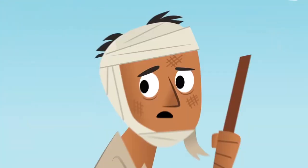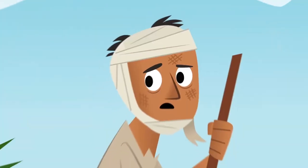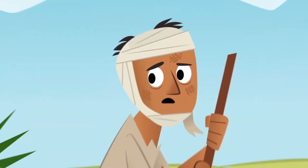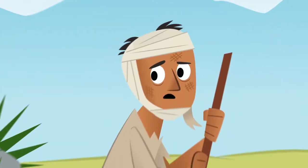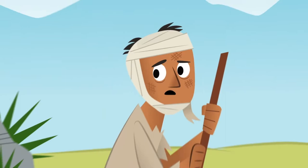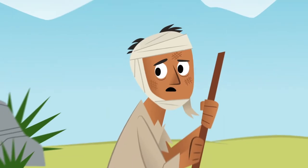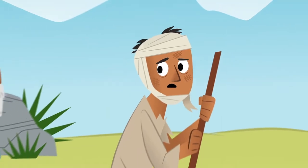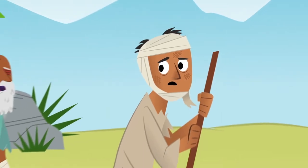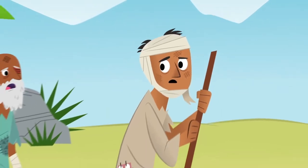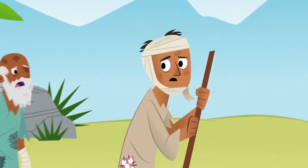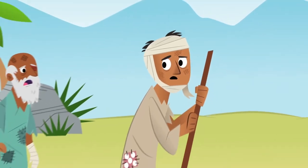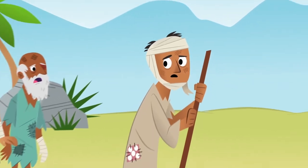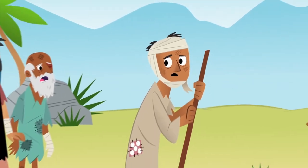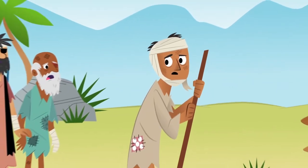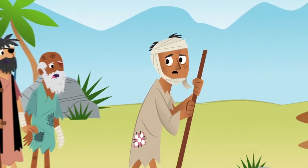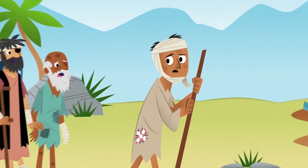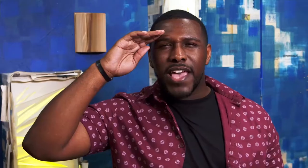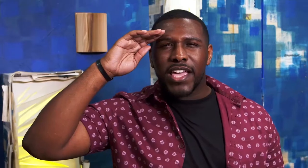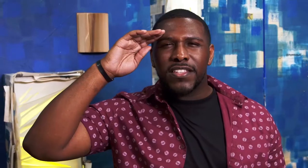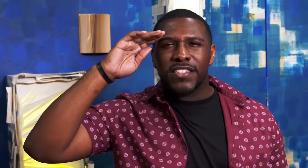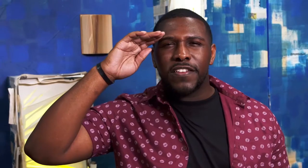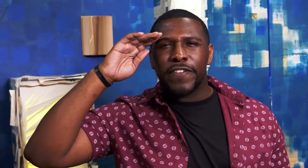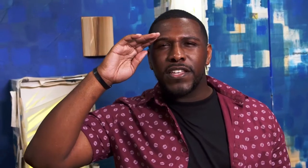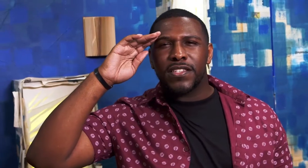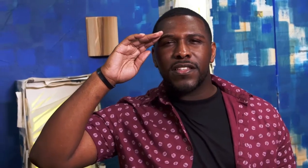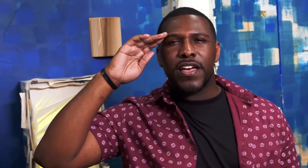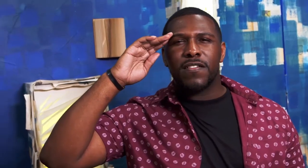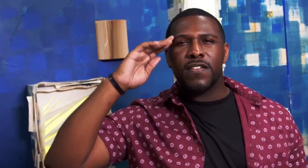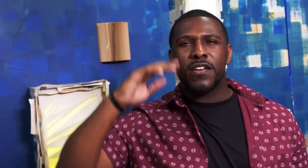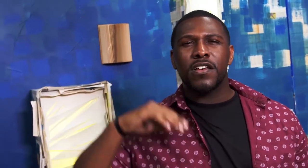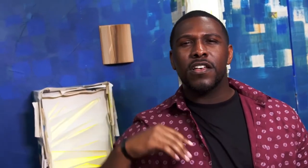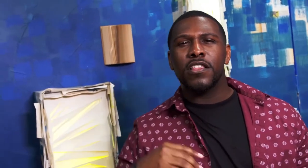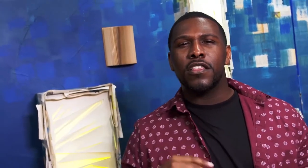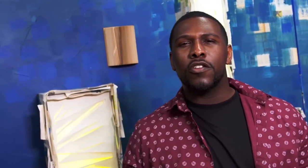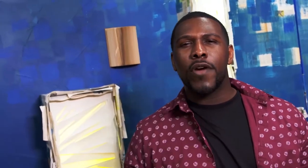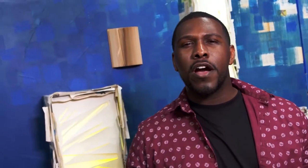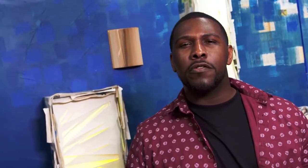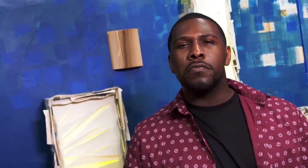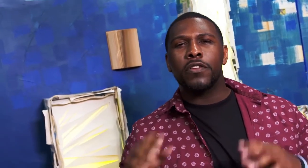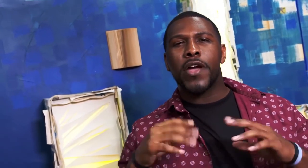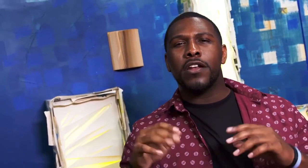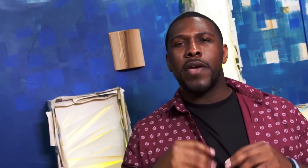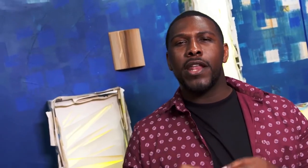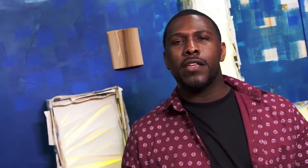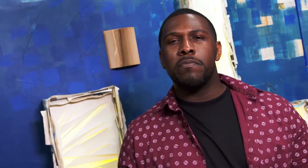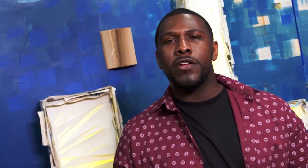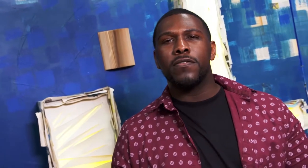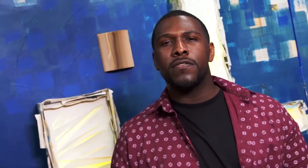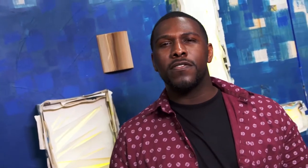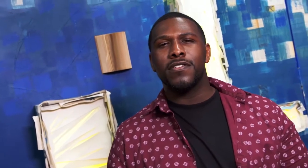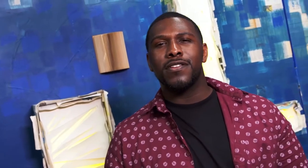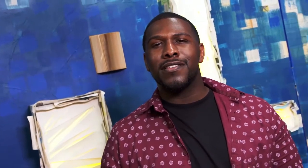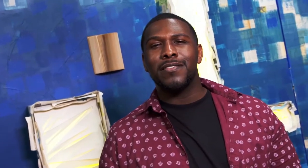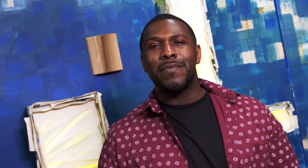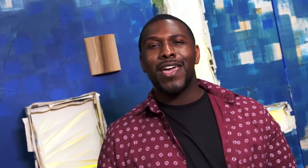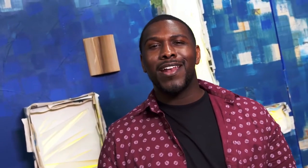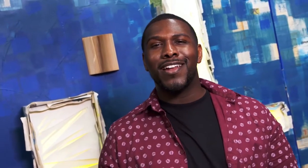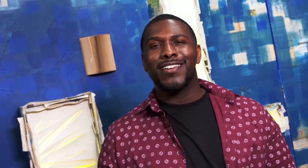not throwing away my shot Zack can see faces now the crowd grouped around a man in the middle the man had a